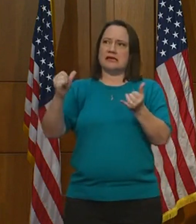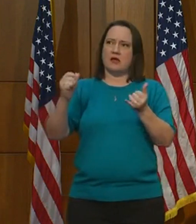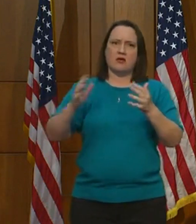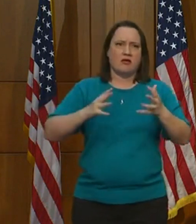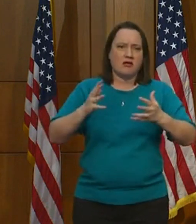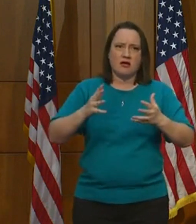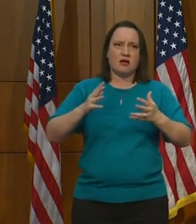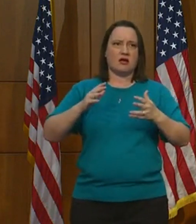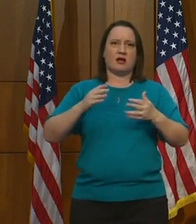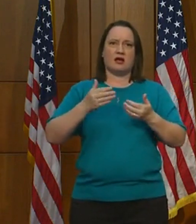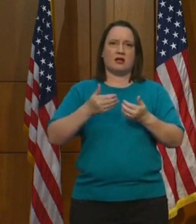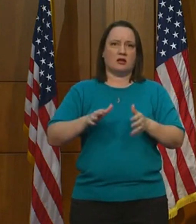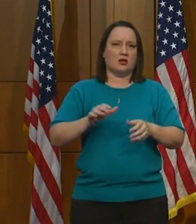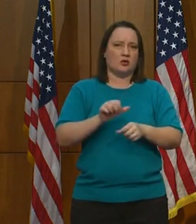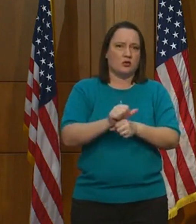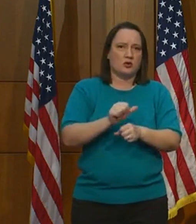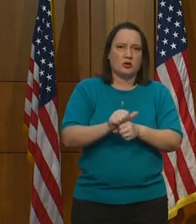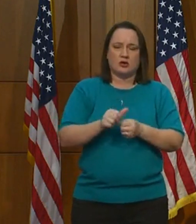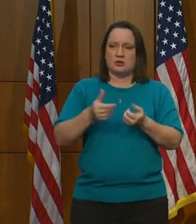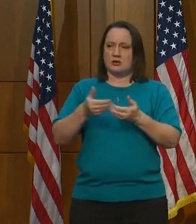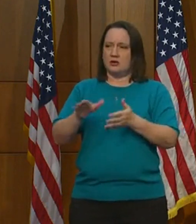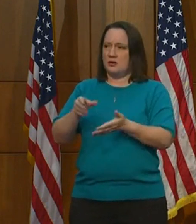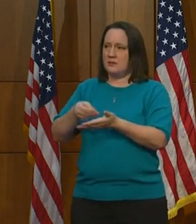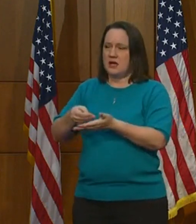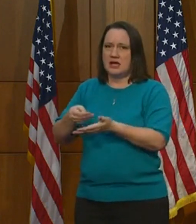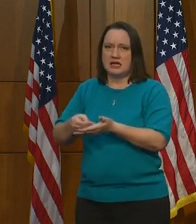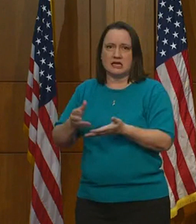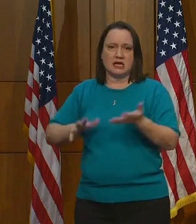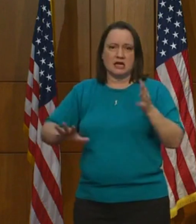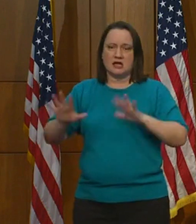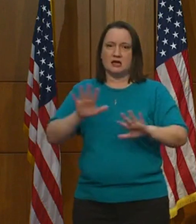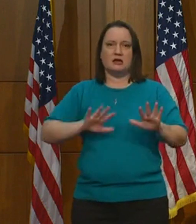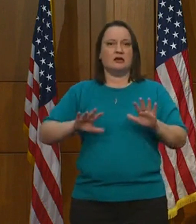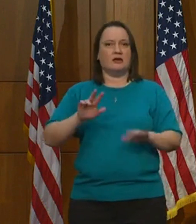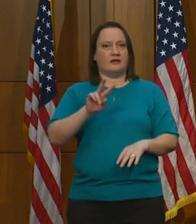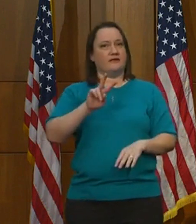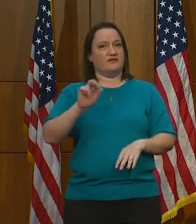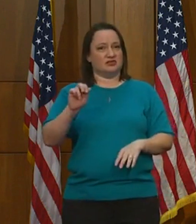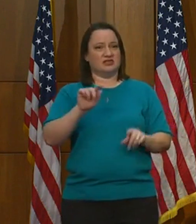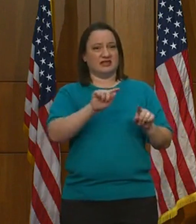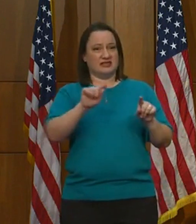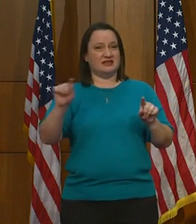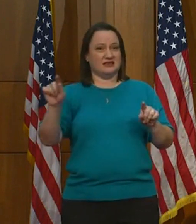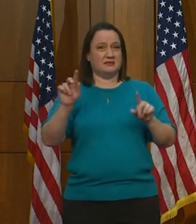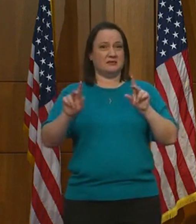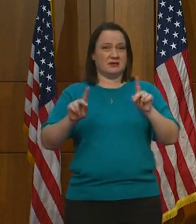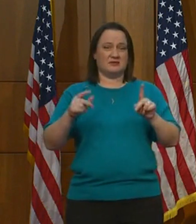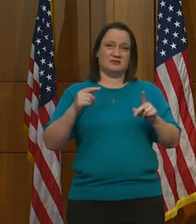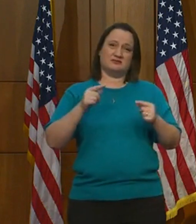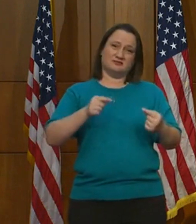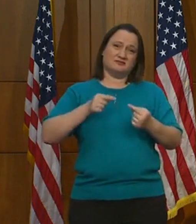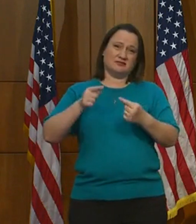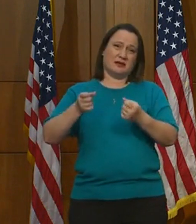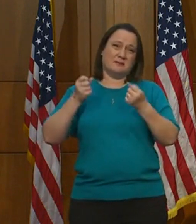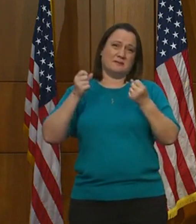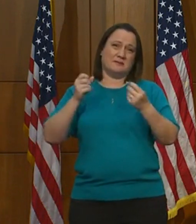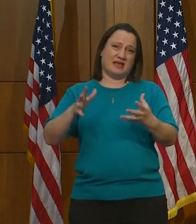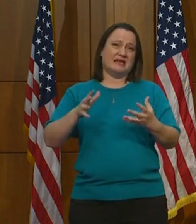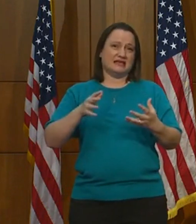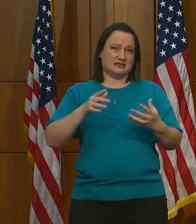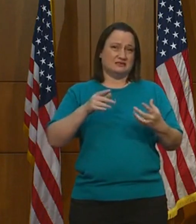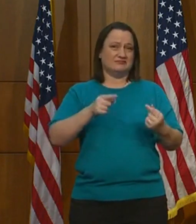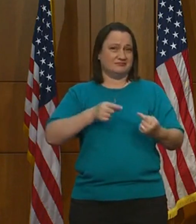and also out of money. Virginians are facing a number of difficulties, but having a safe